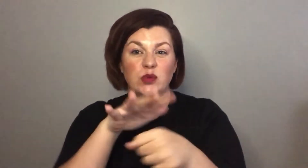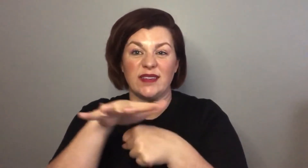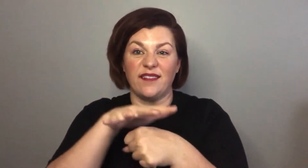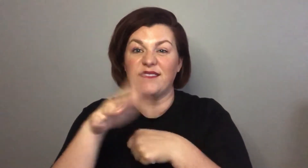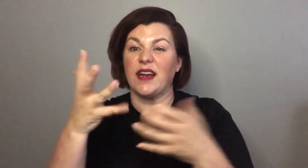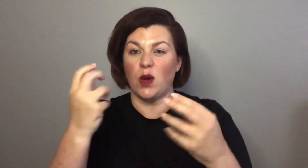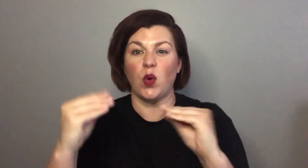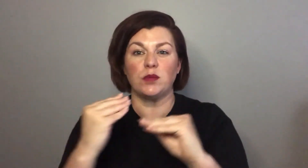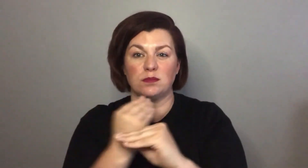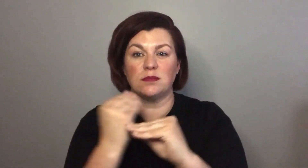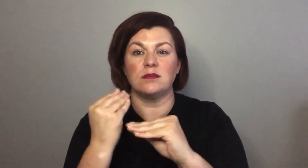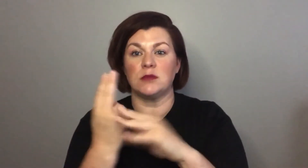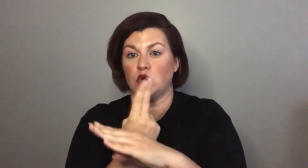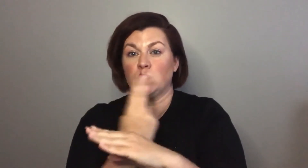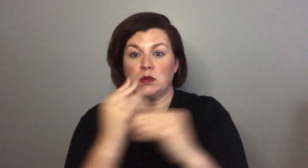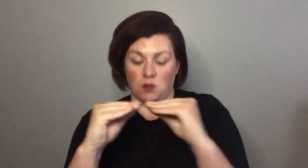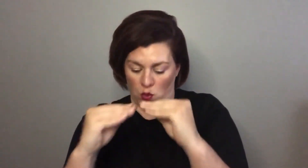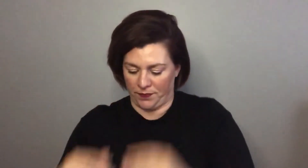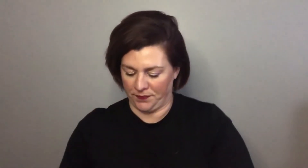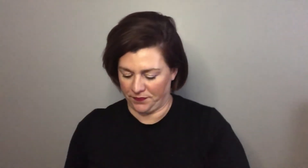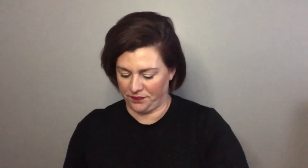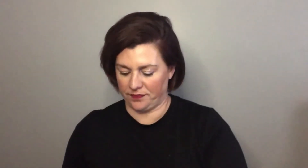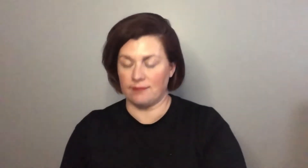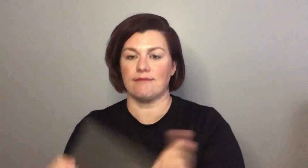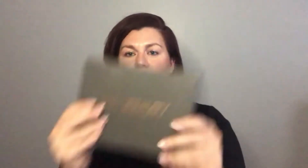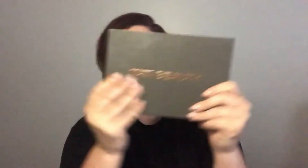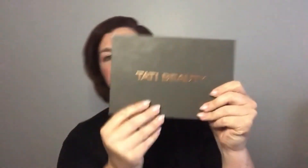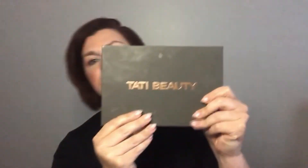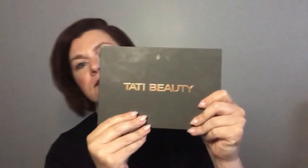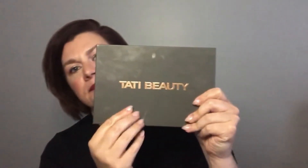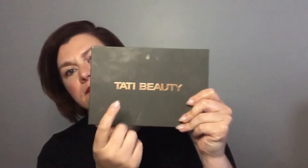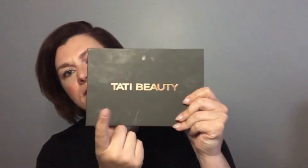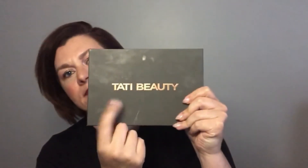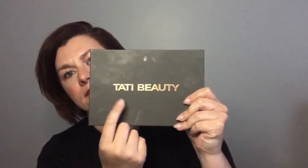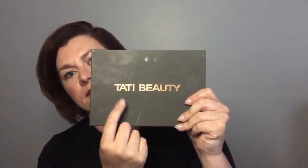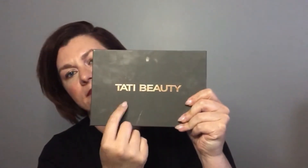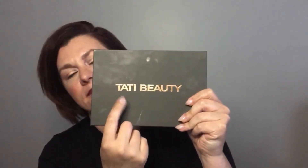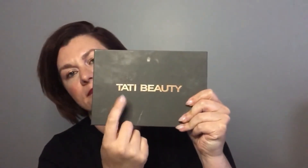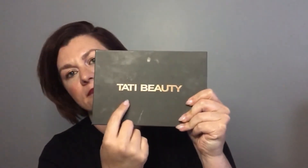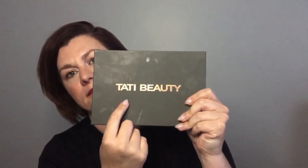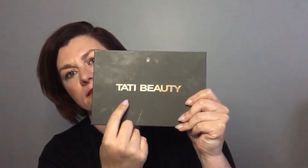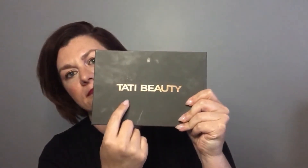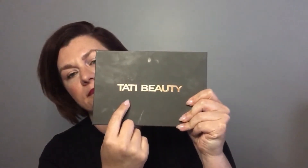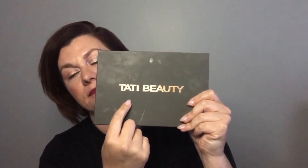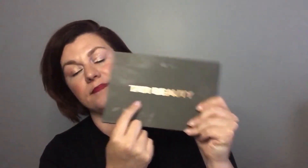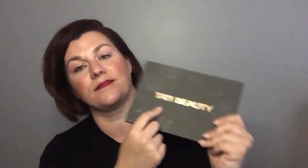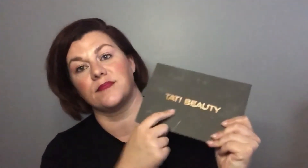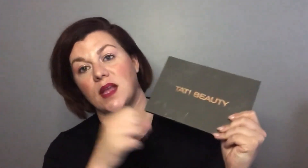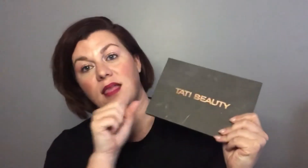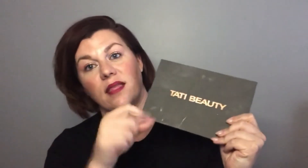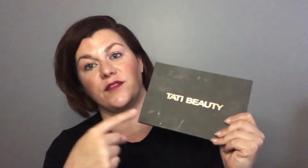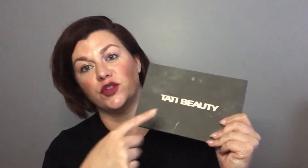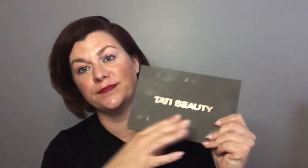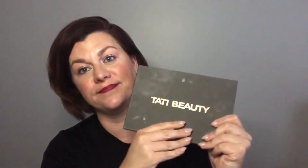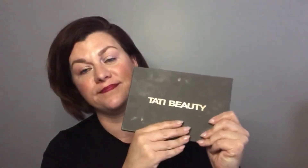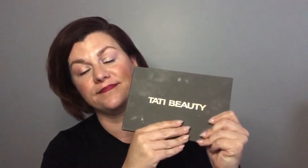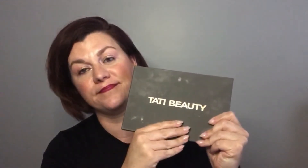I don't use it enough I need to use it more Tati Beauty you guys I love